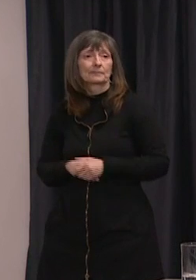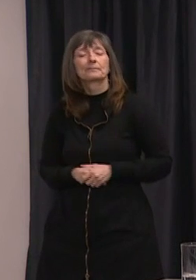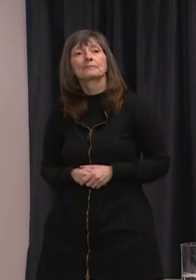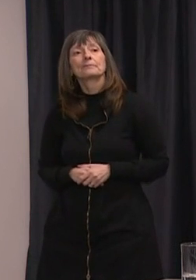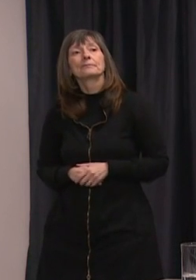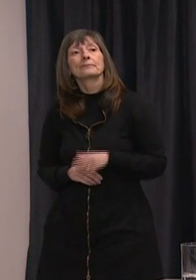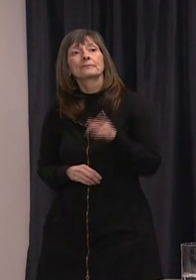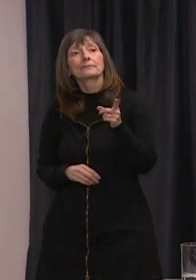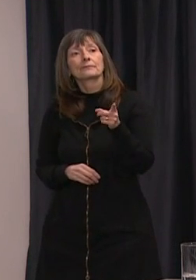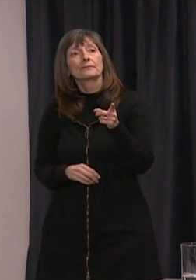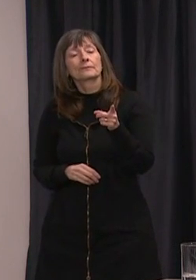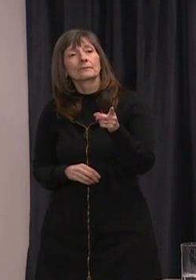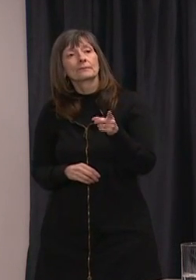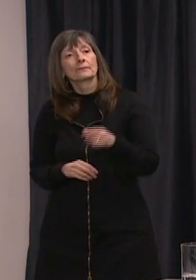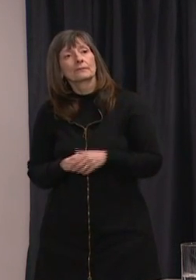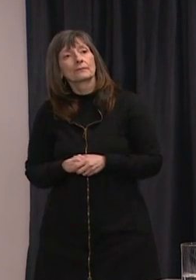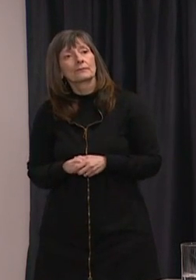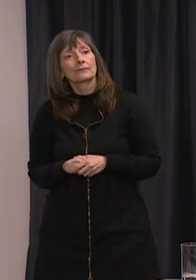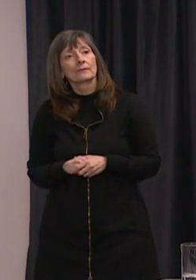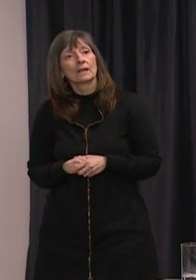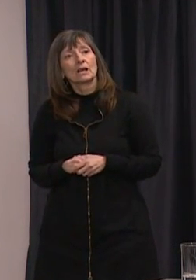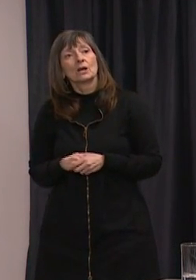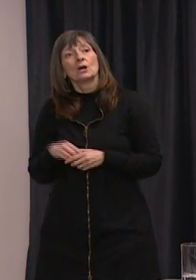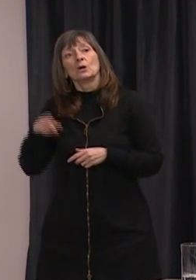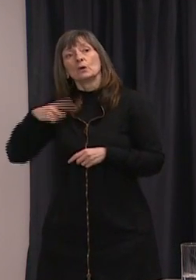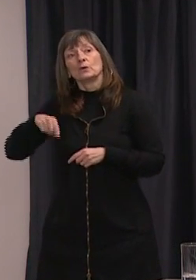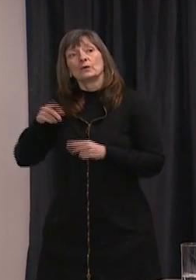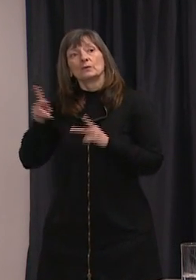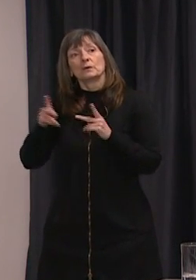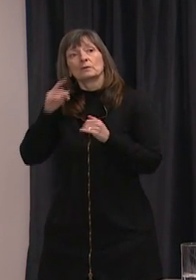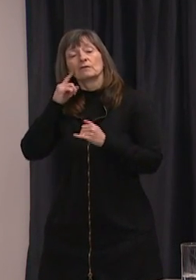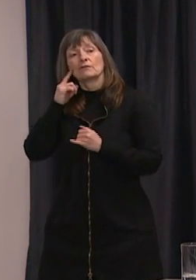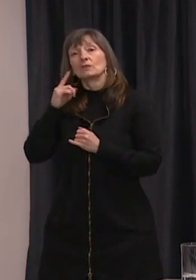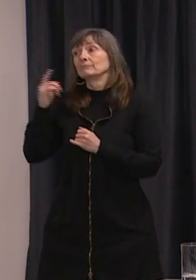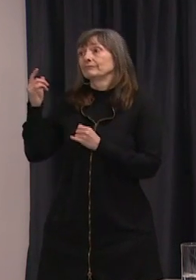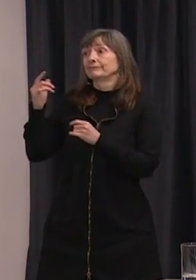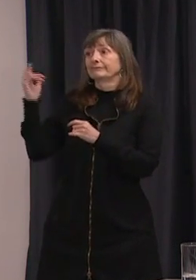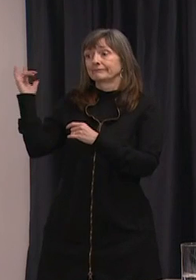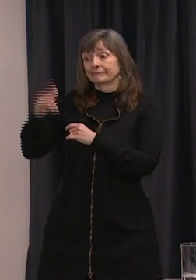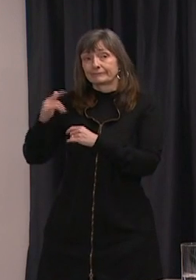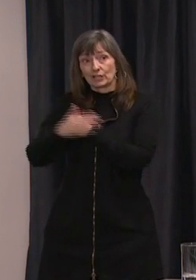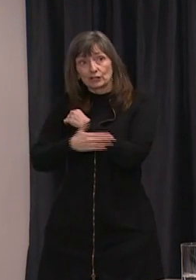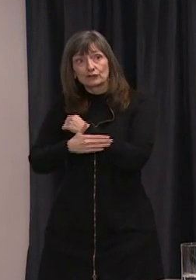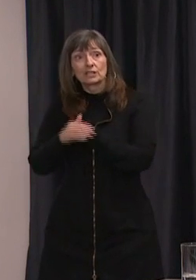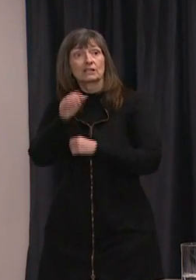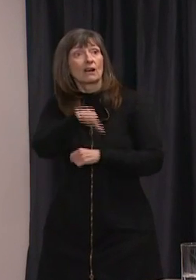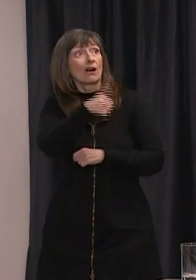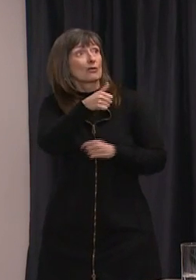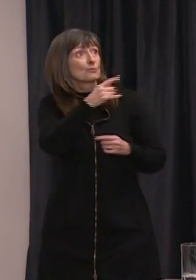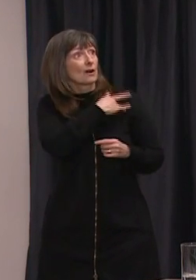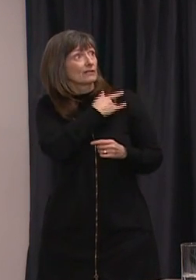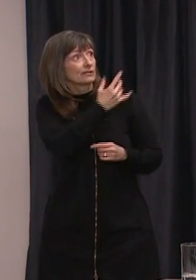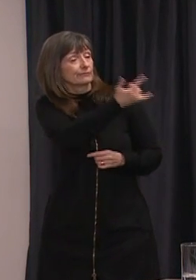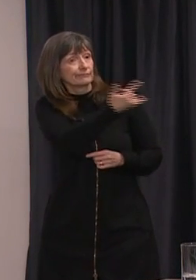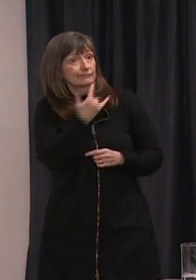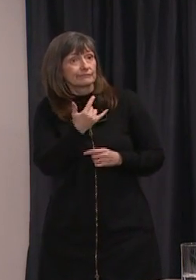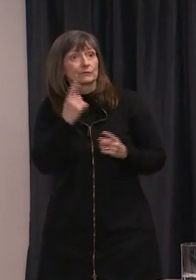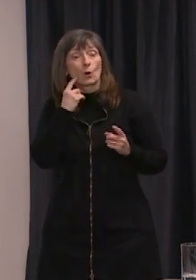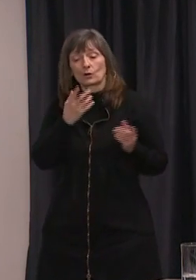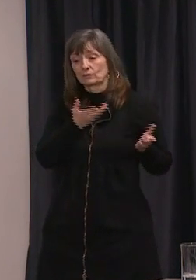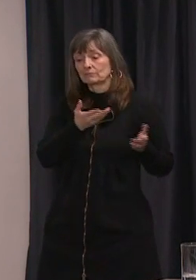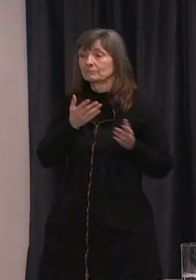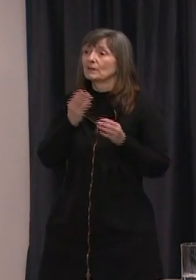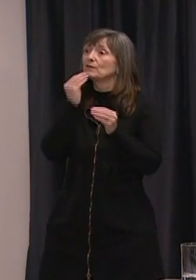being imported from out of province out of country what screening measures are being put in place uh for these coming in and for those transporting it into the